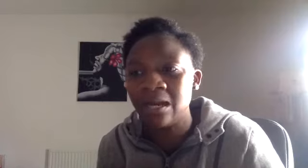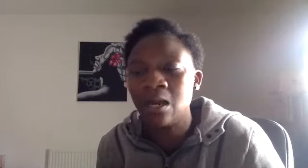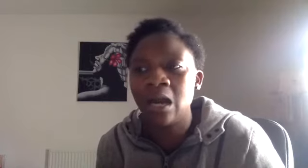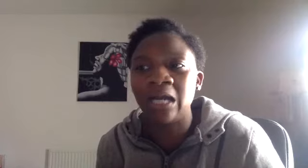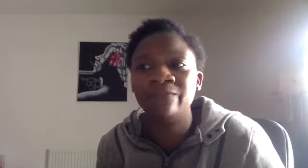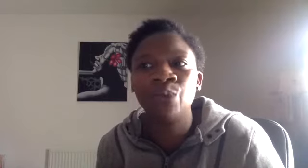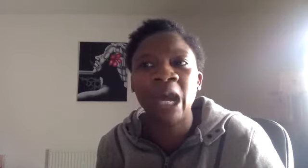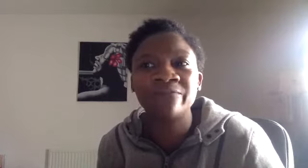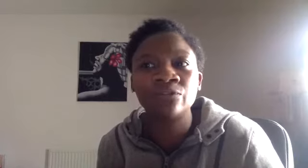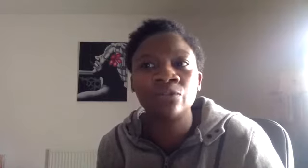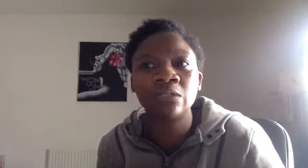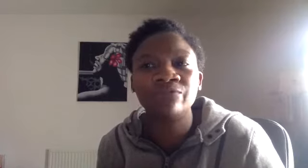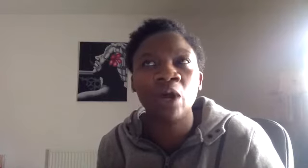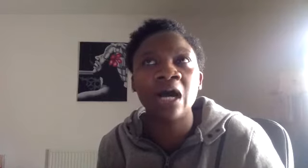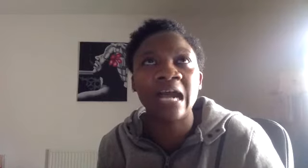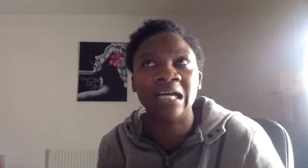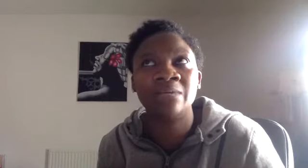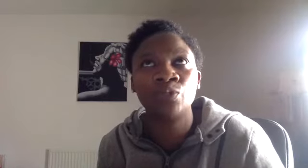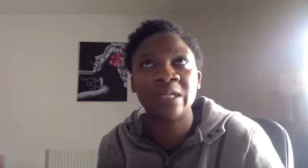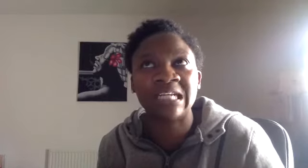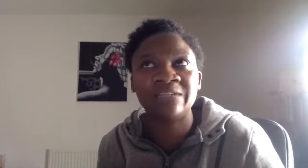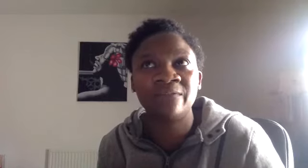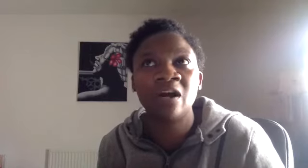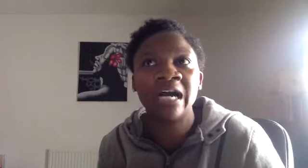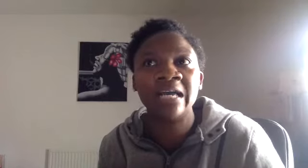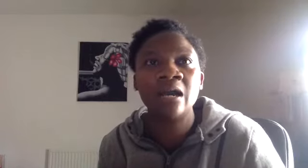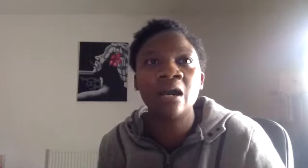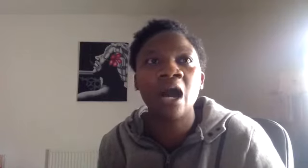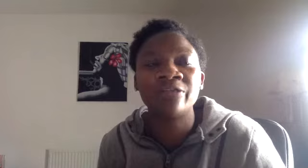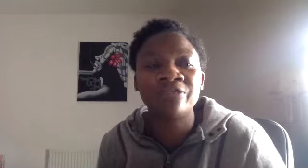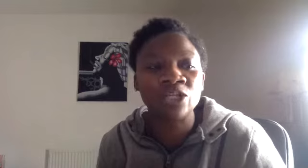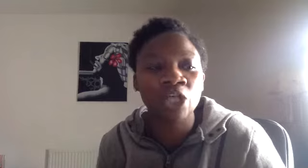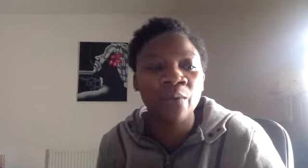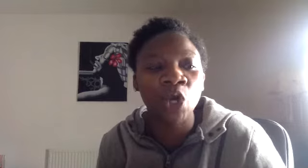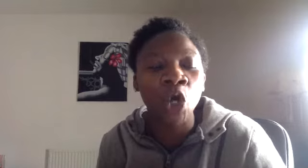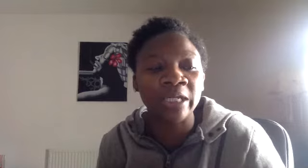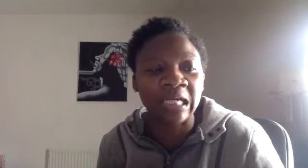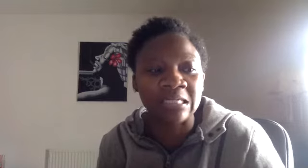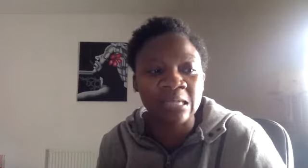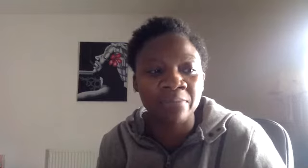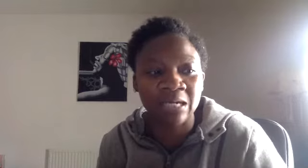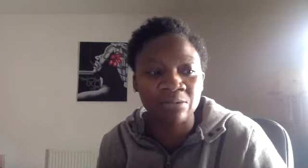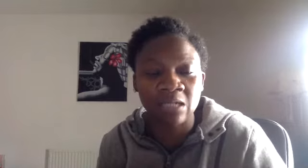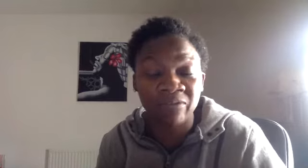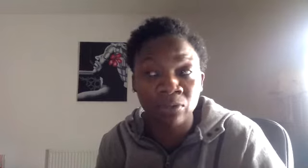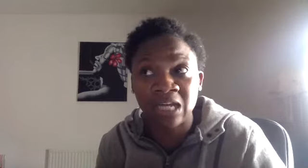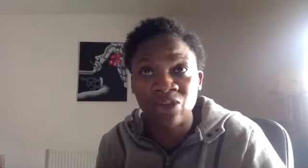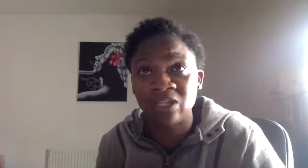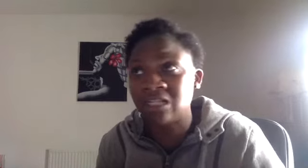And if you haven't, if you're unable to identify other things going on in somebody else's life, I'm not saying you need to